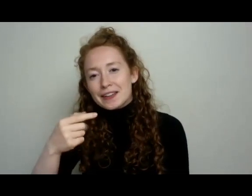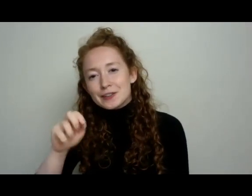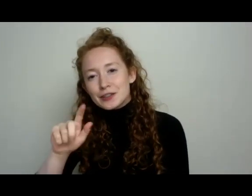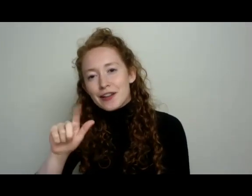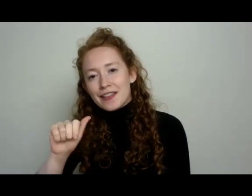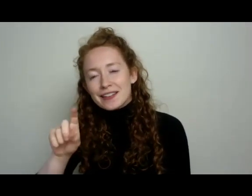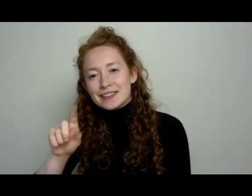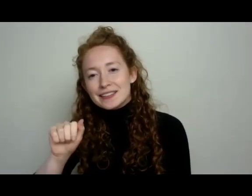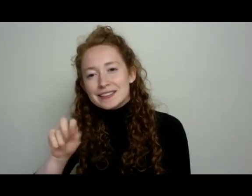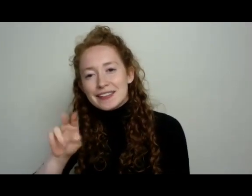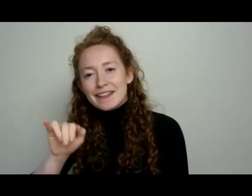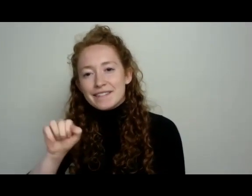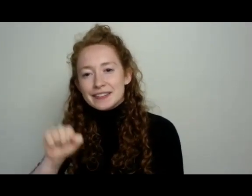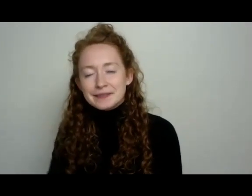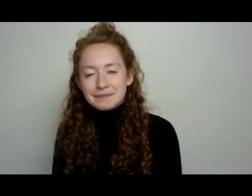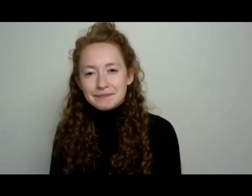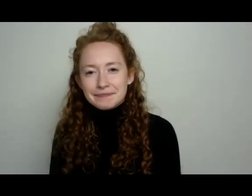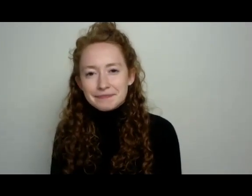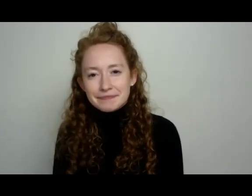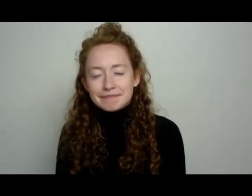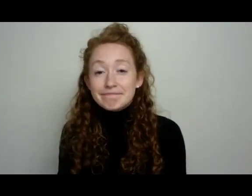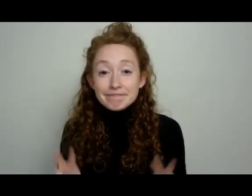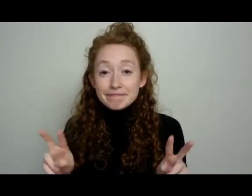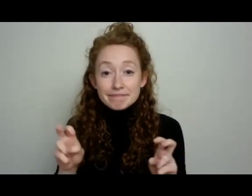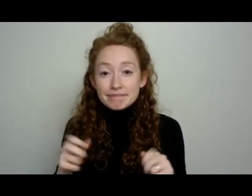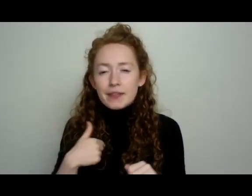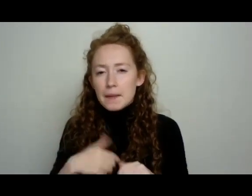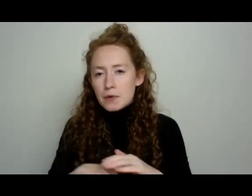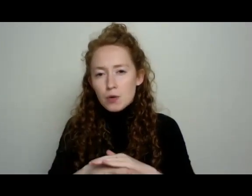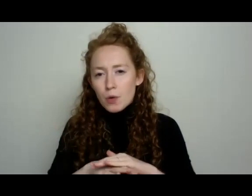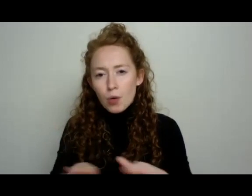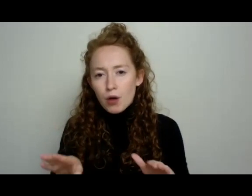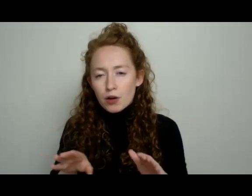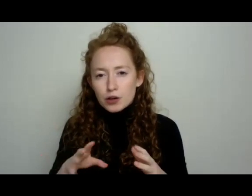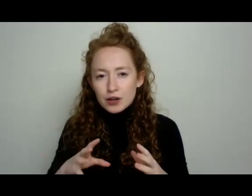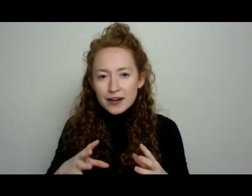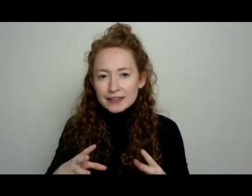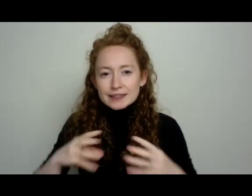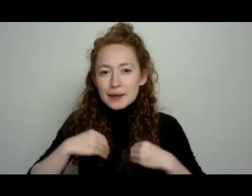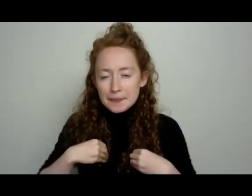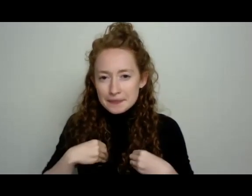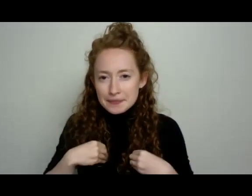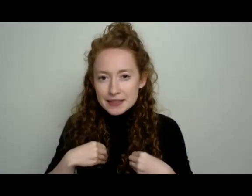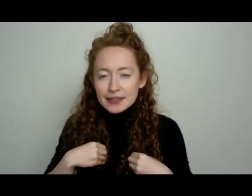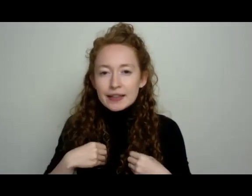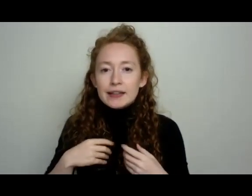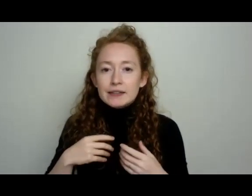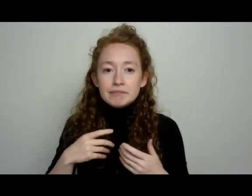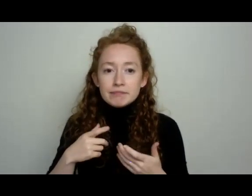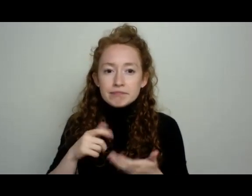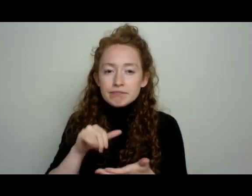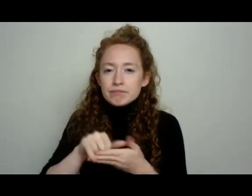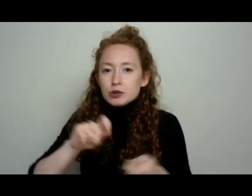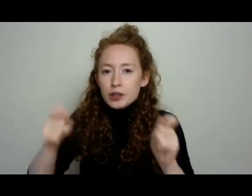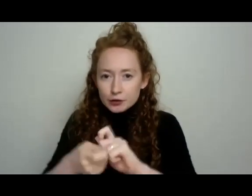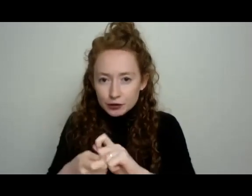I am no longer accepting the things I cannot change. I am changing the